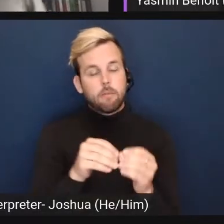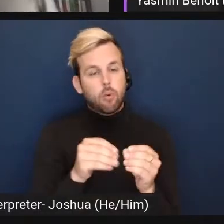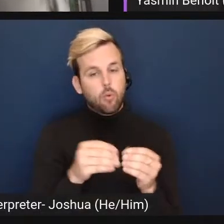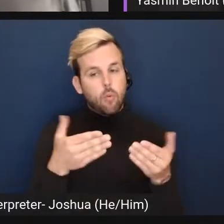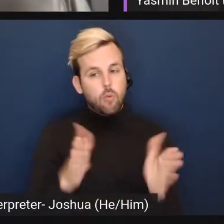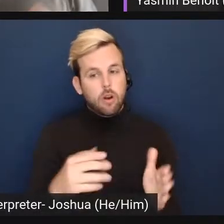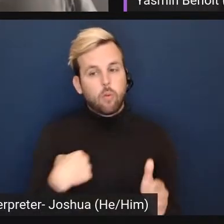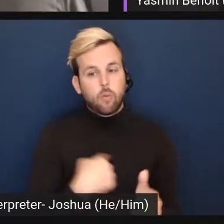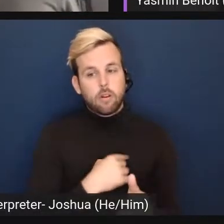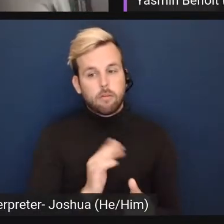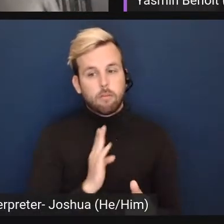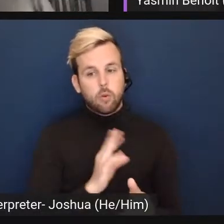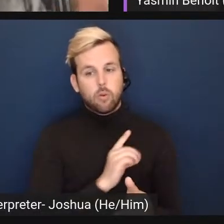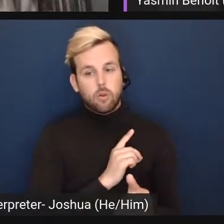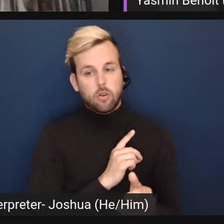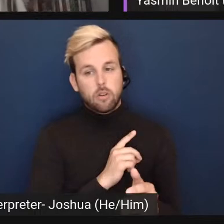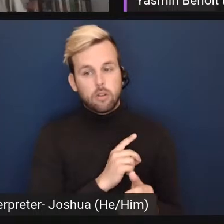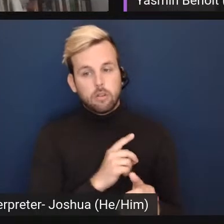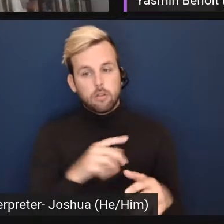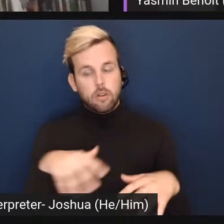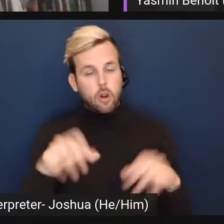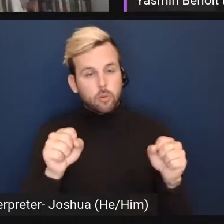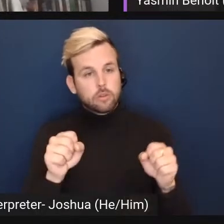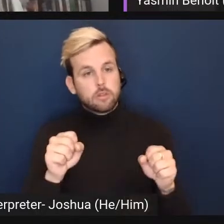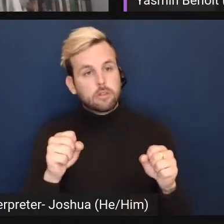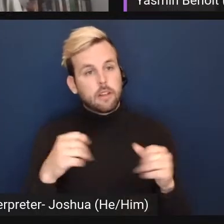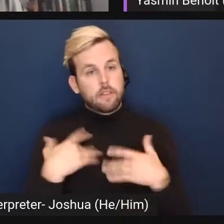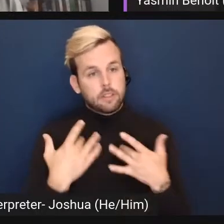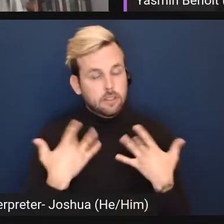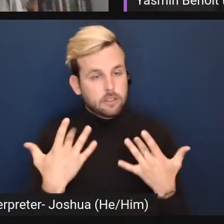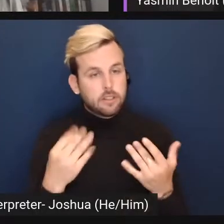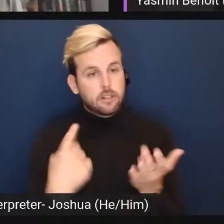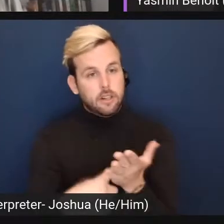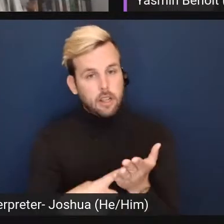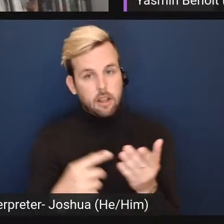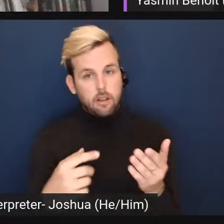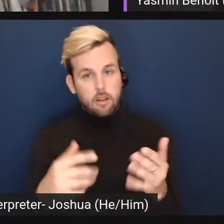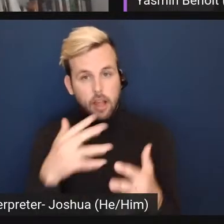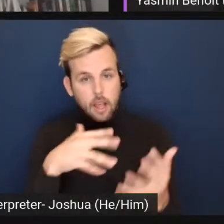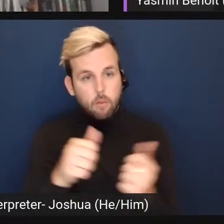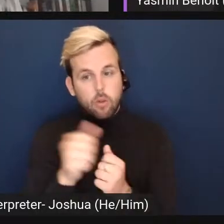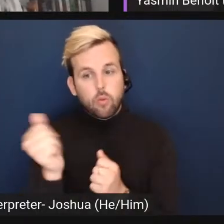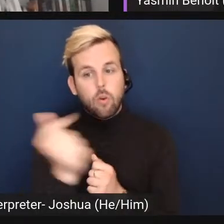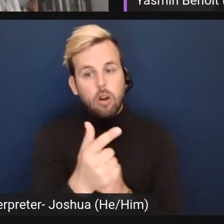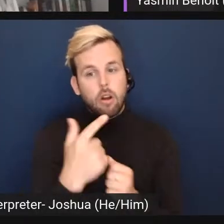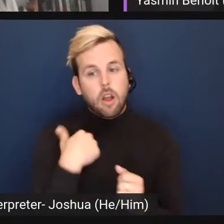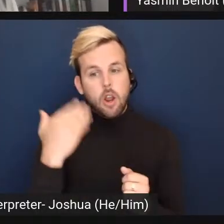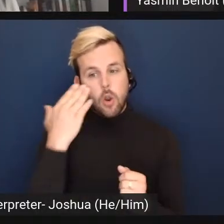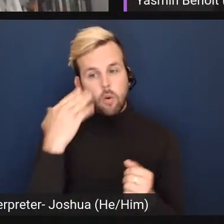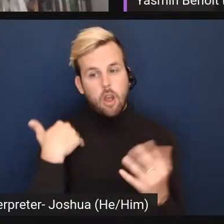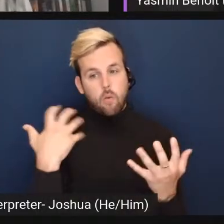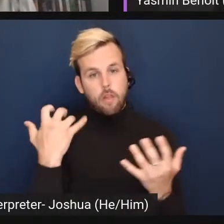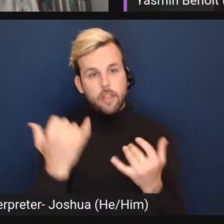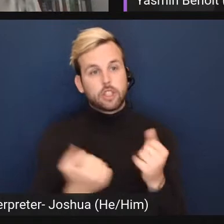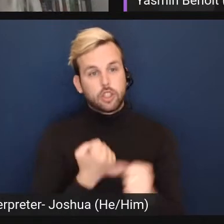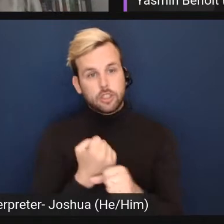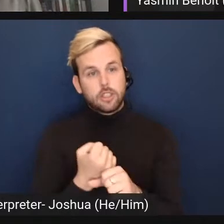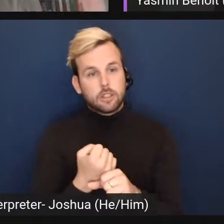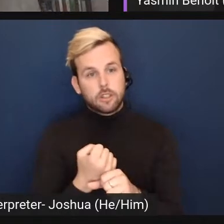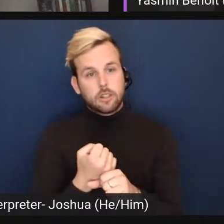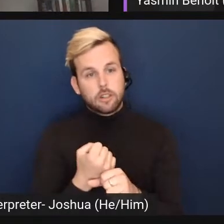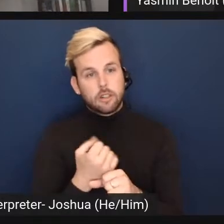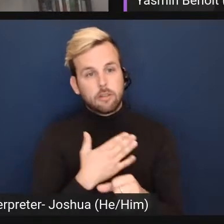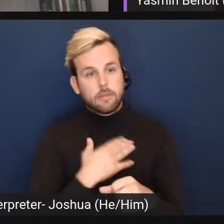as a board can be hosting events where we can come together and hang out with you all. Um, I know I've really wanted to do that this year and just my